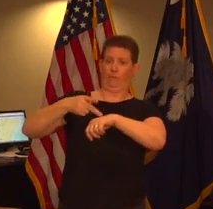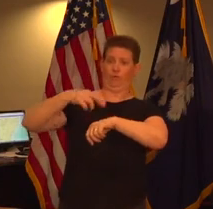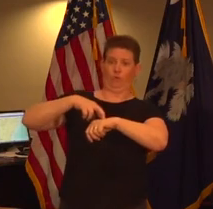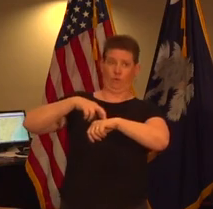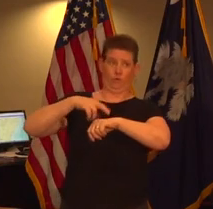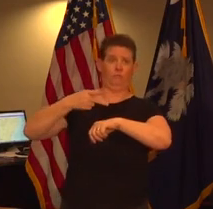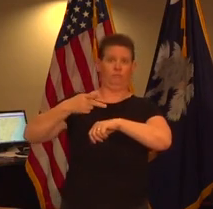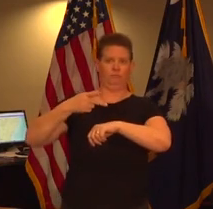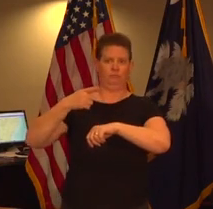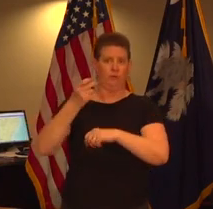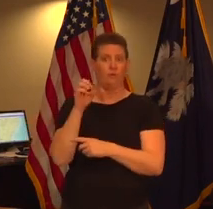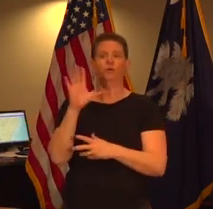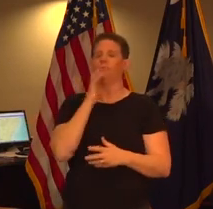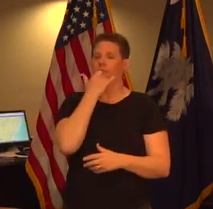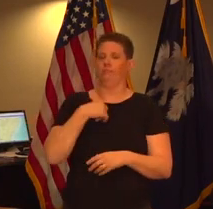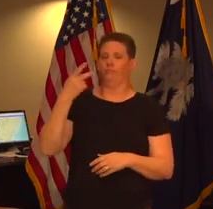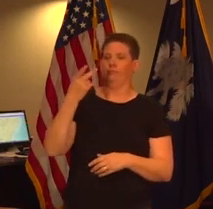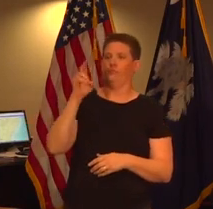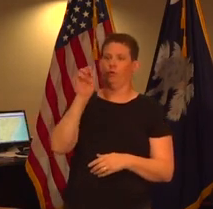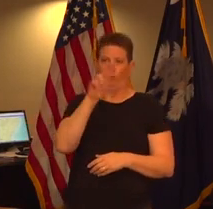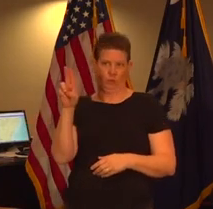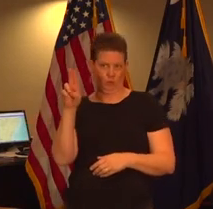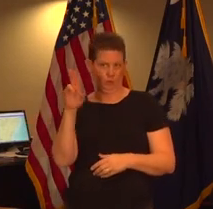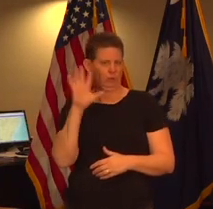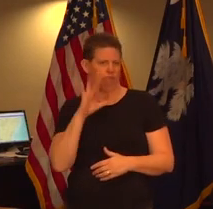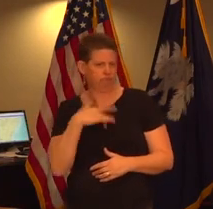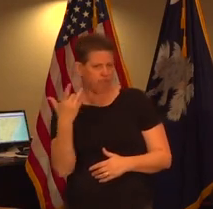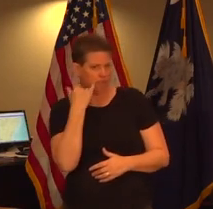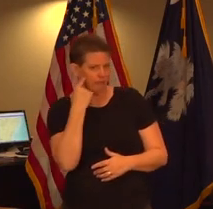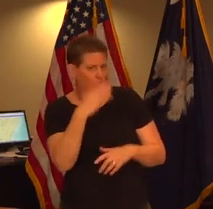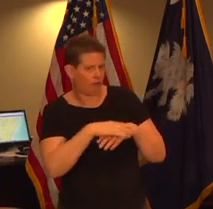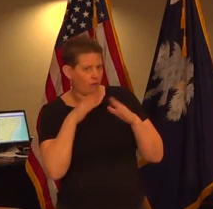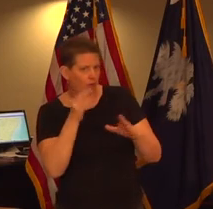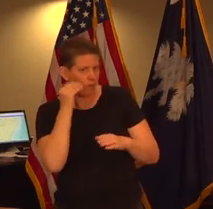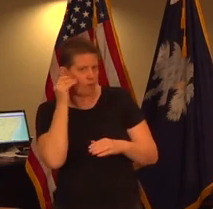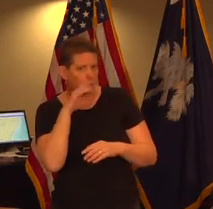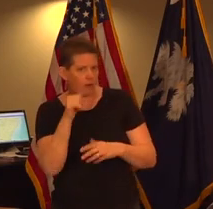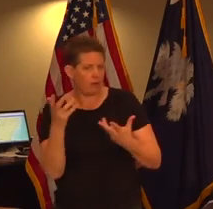can you all give us any update on what's happening with them i know others are underway